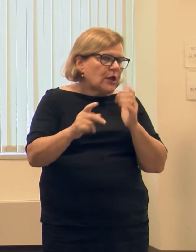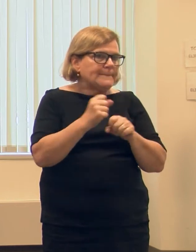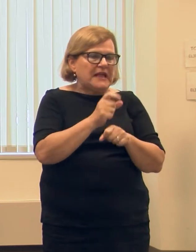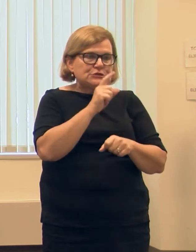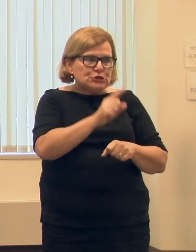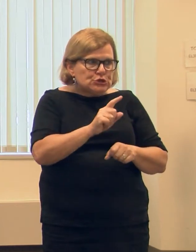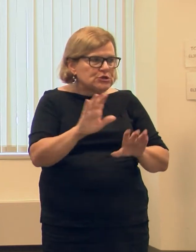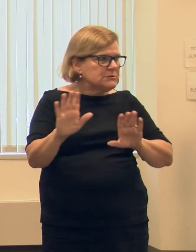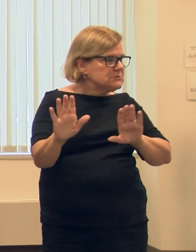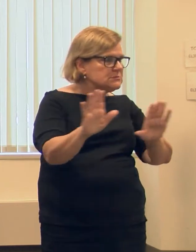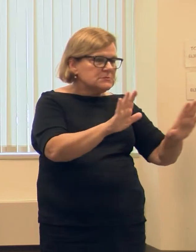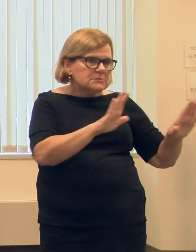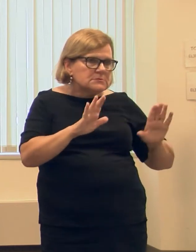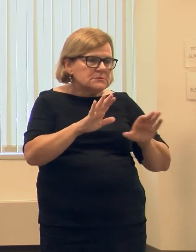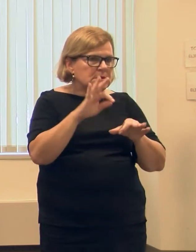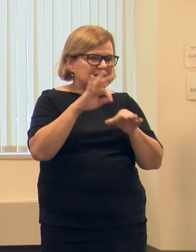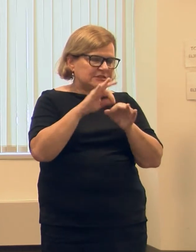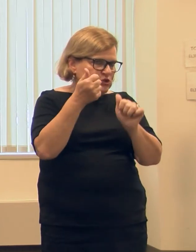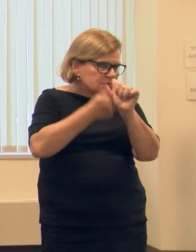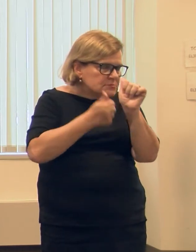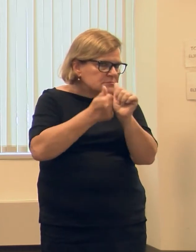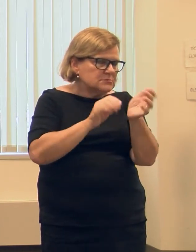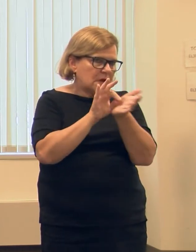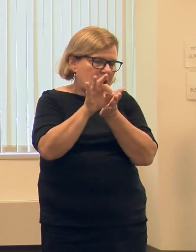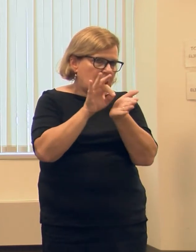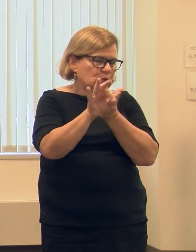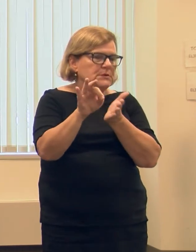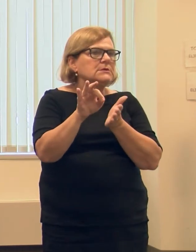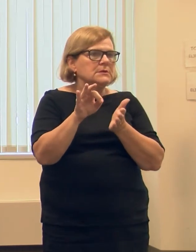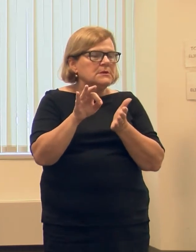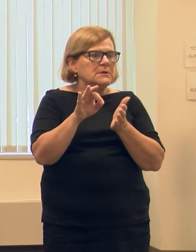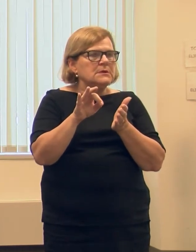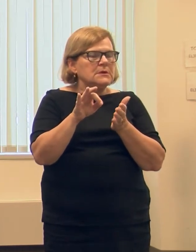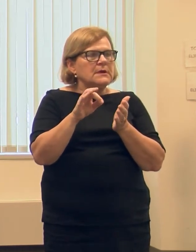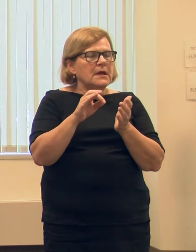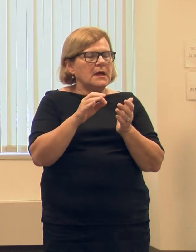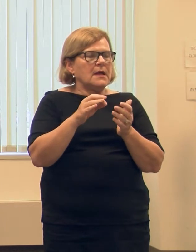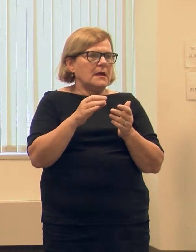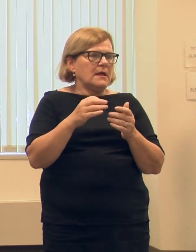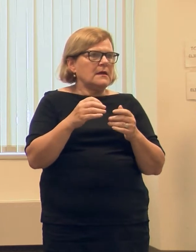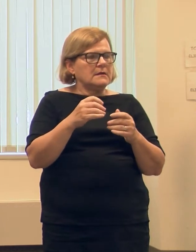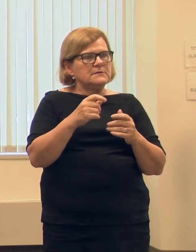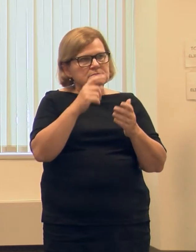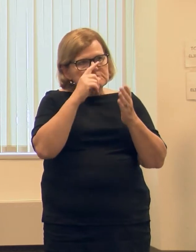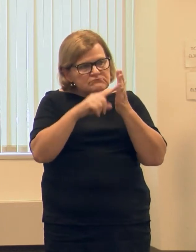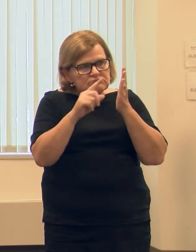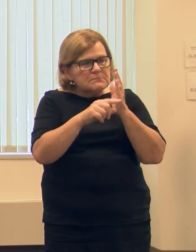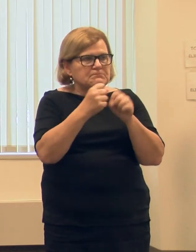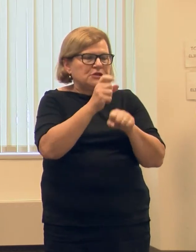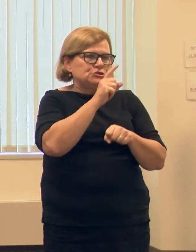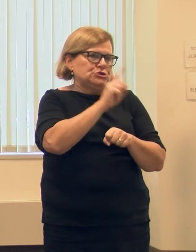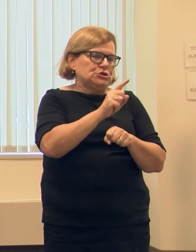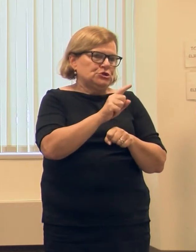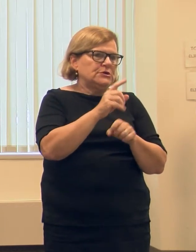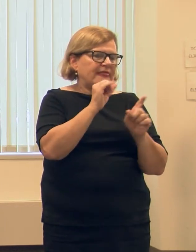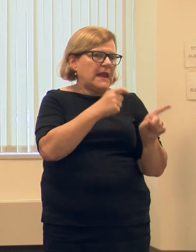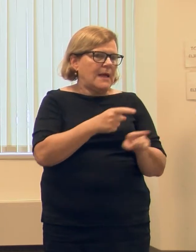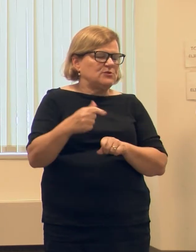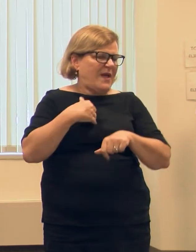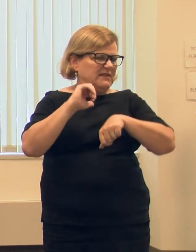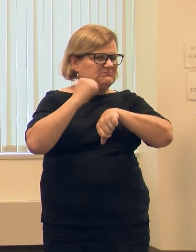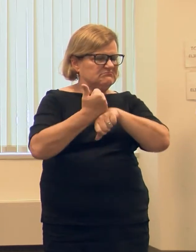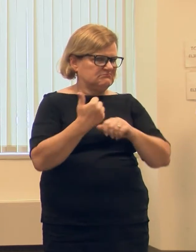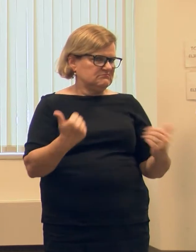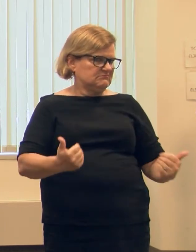sure that every vote gets counted and breaking through every barrier necessary to ensure that that happens. We have that in